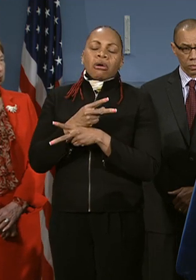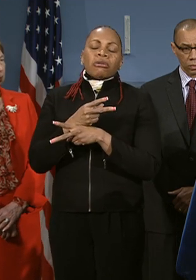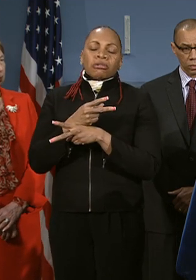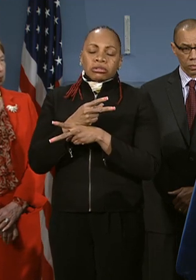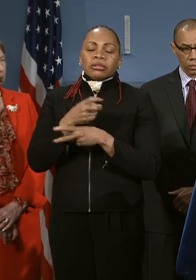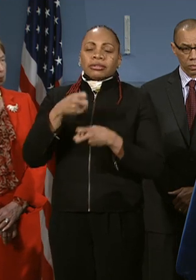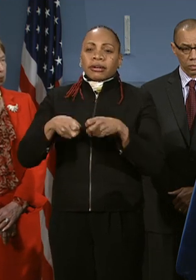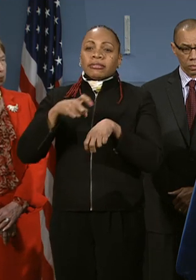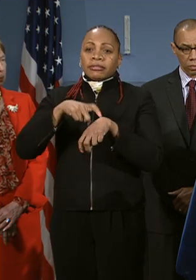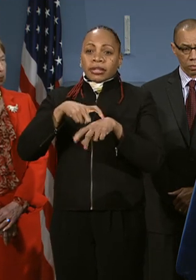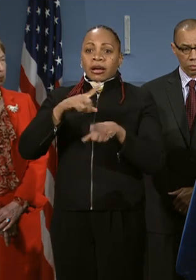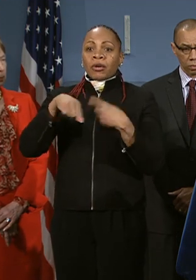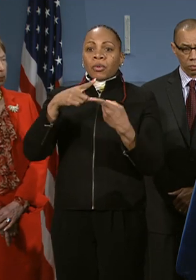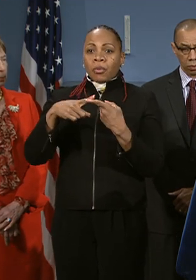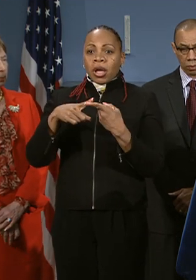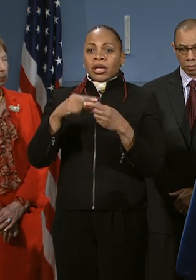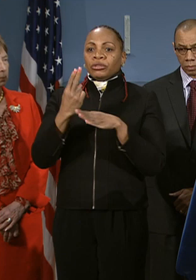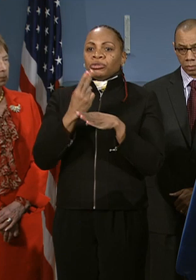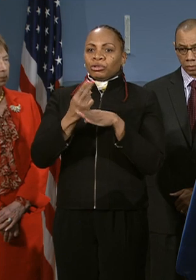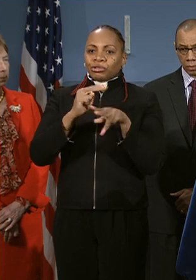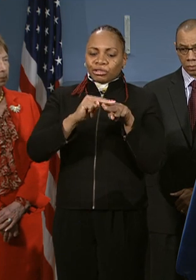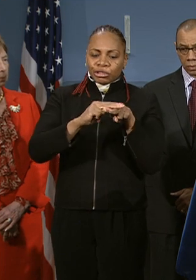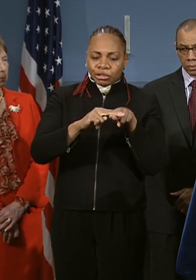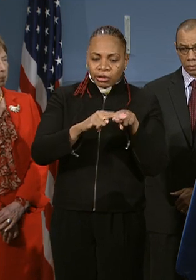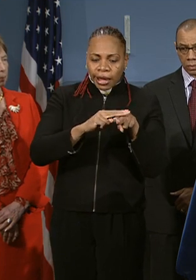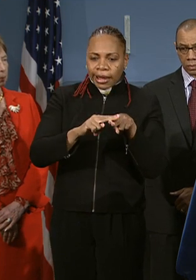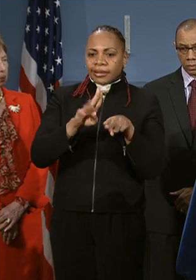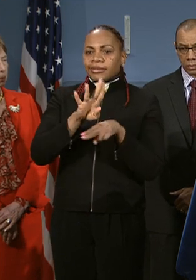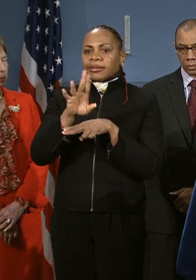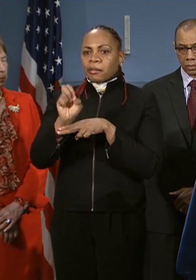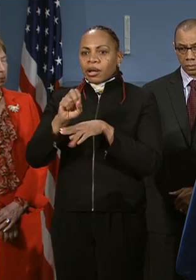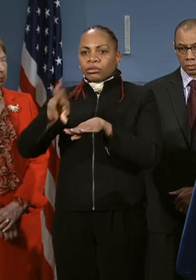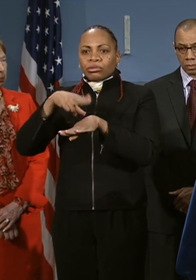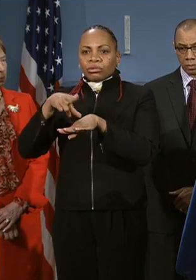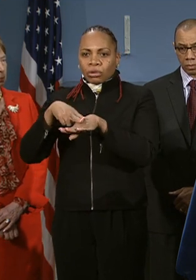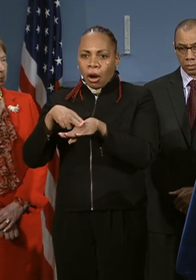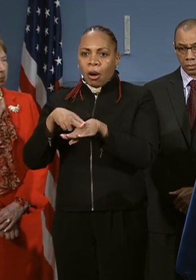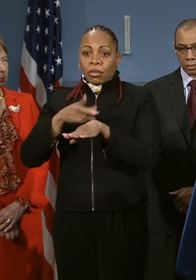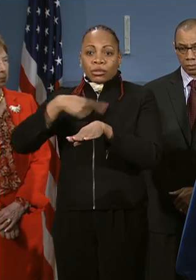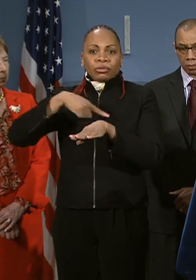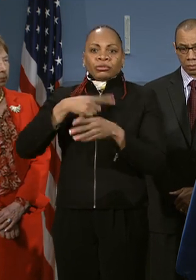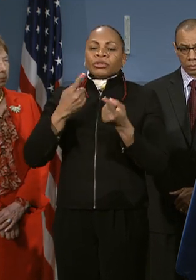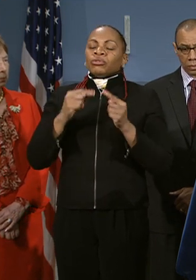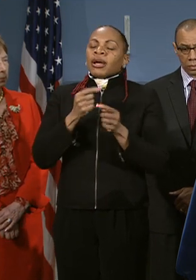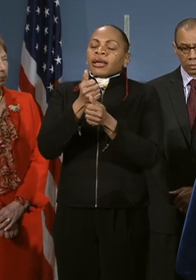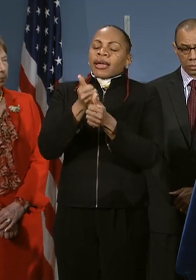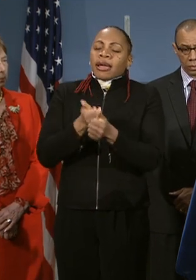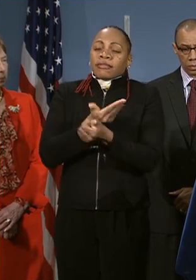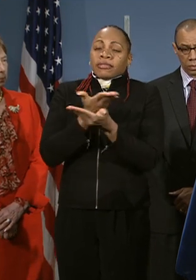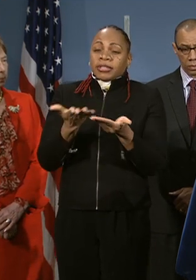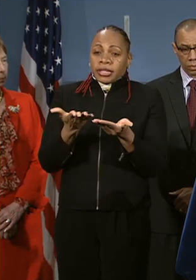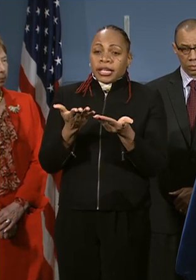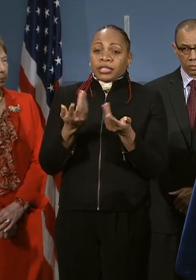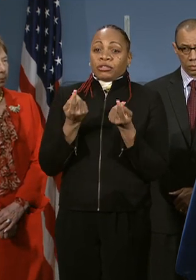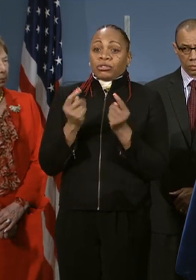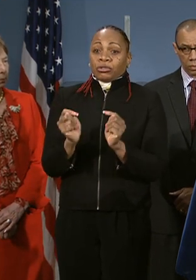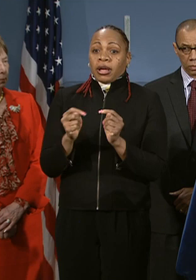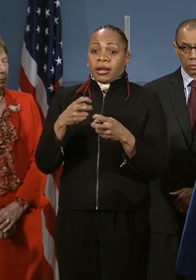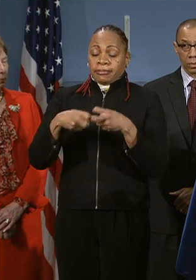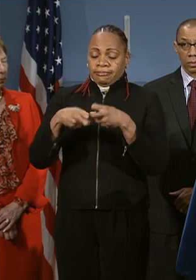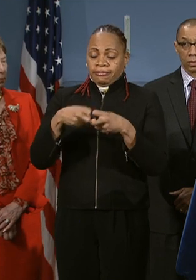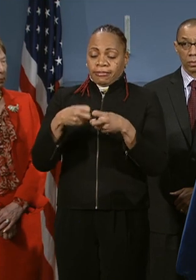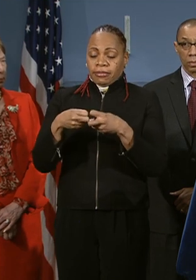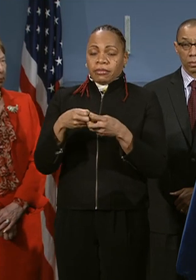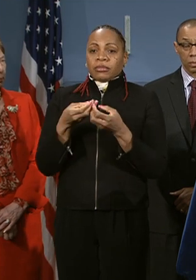to use public transportation. And we're doing everything we can to make their problems as minimal